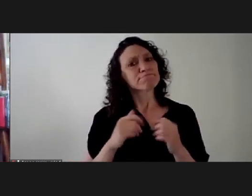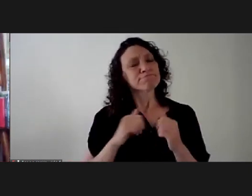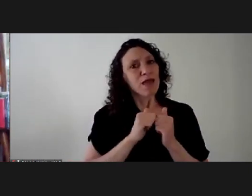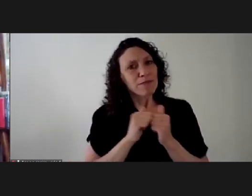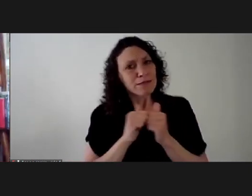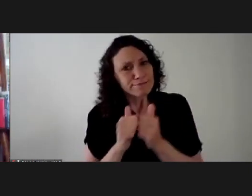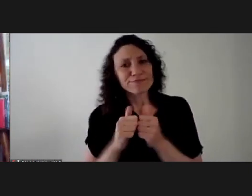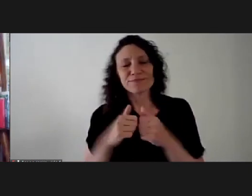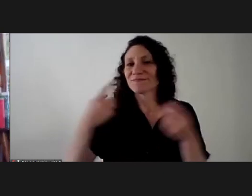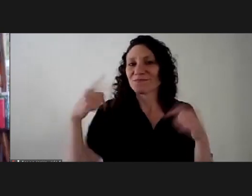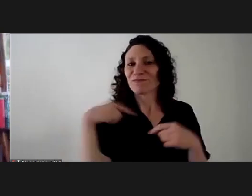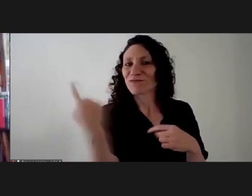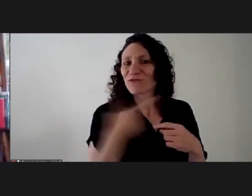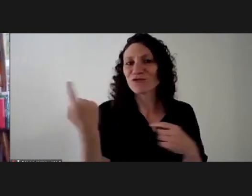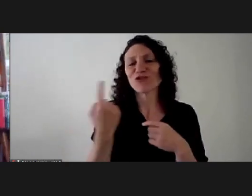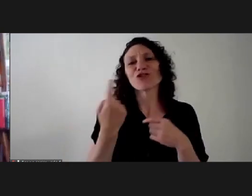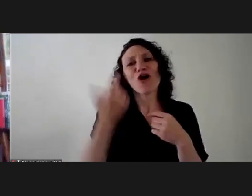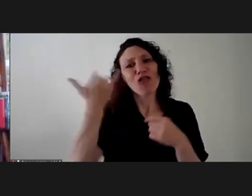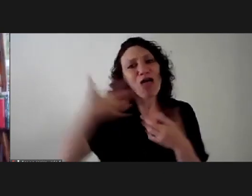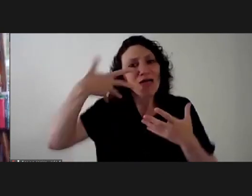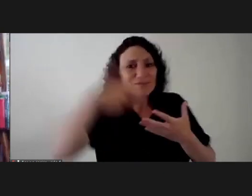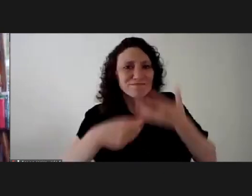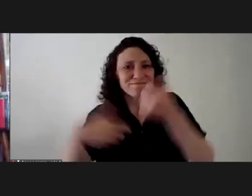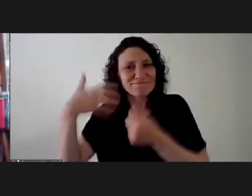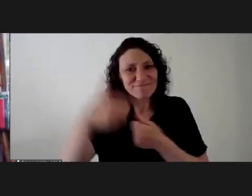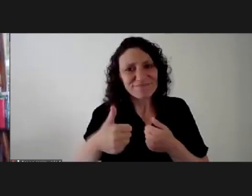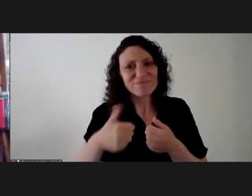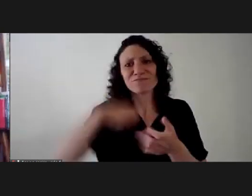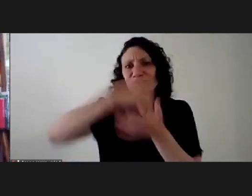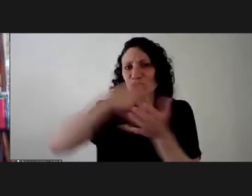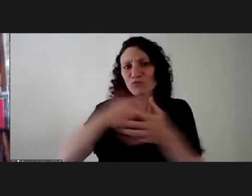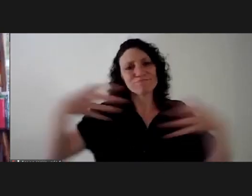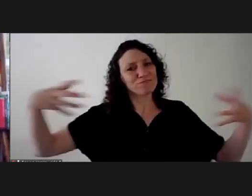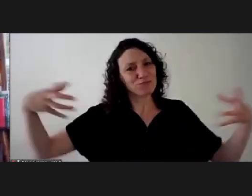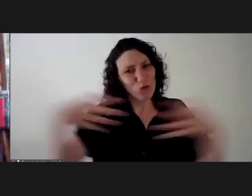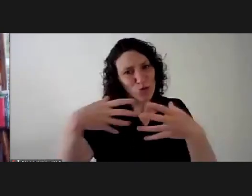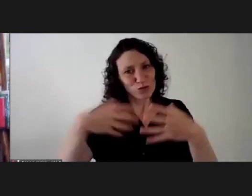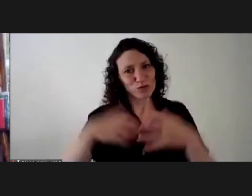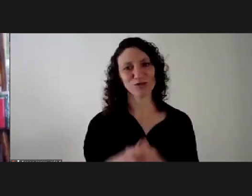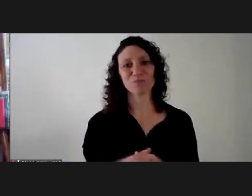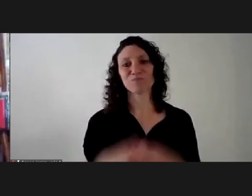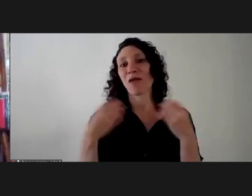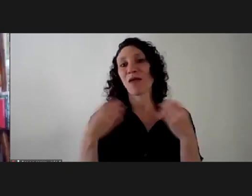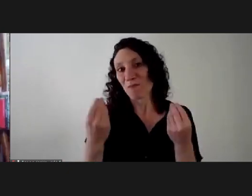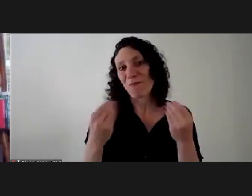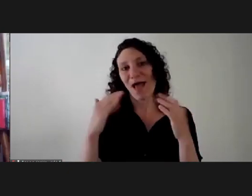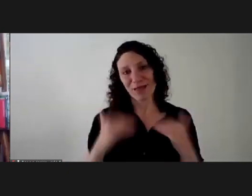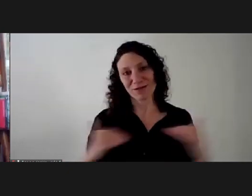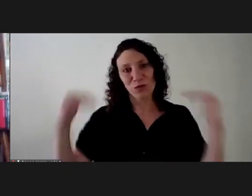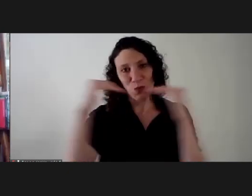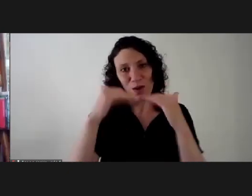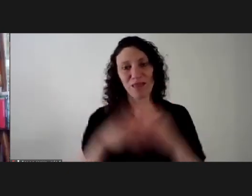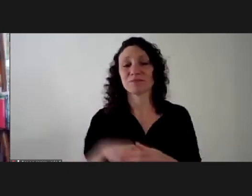and feel accompanied supported and know that in this struggle for equality we are all together